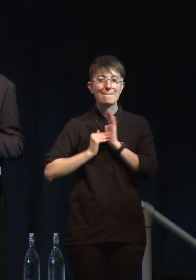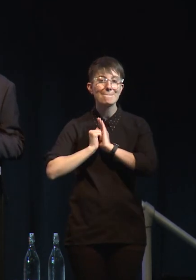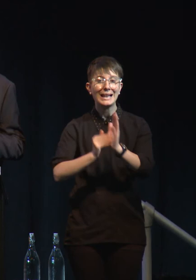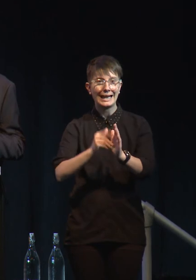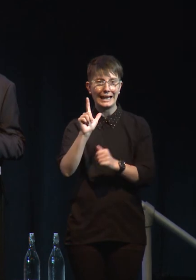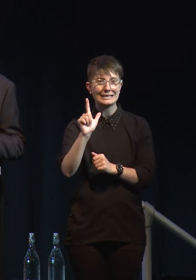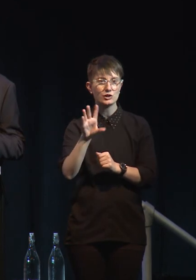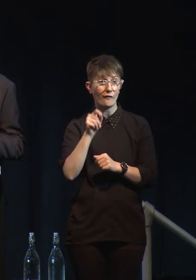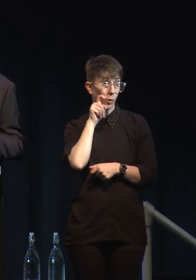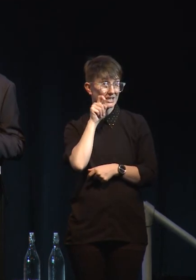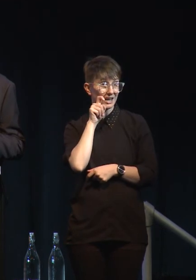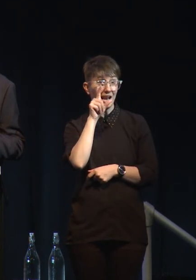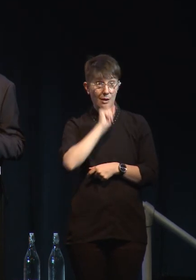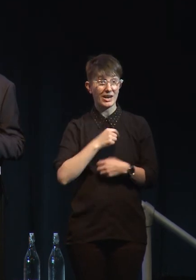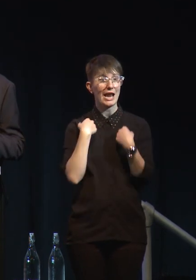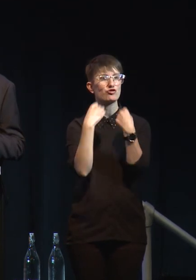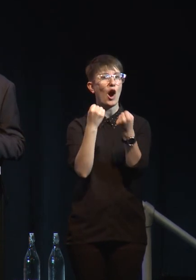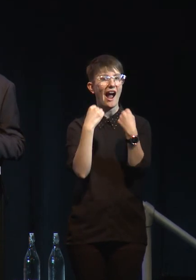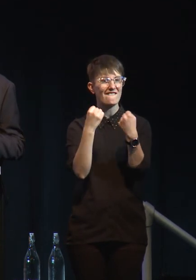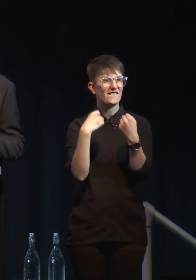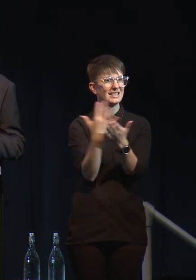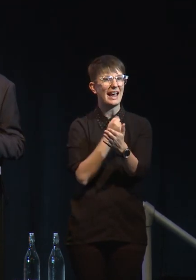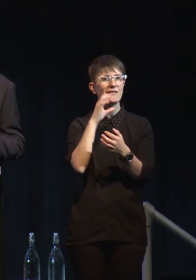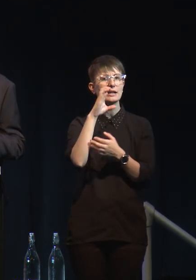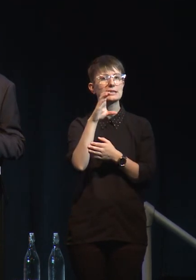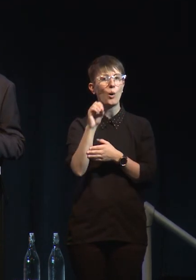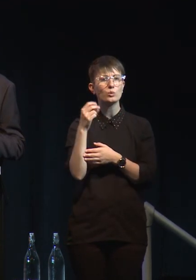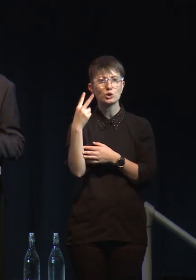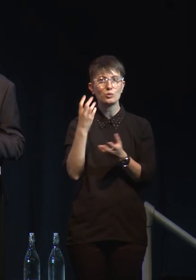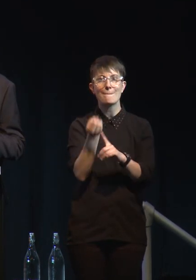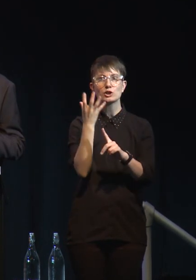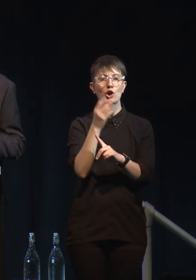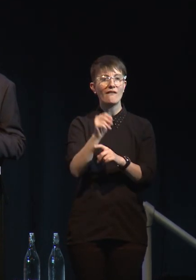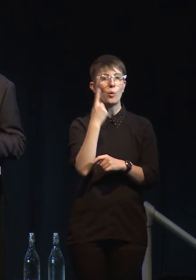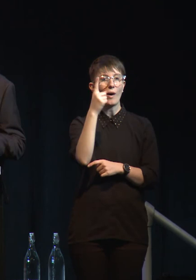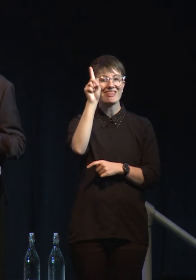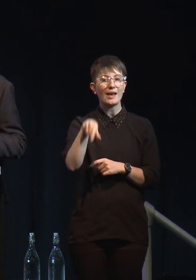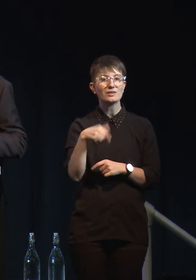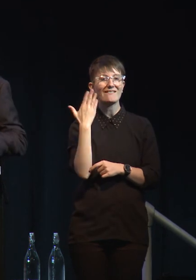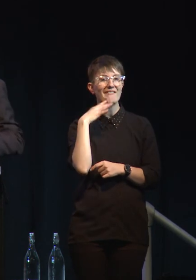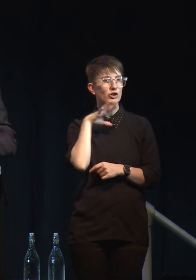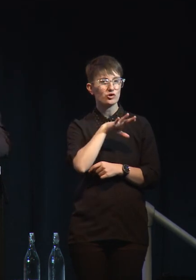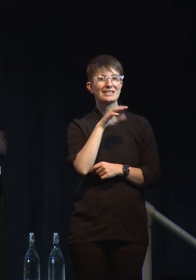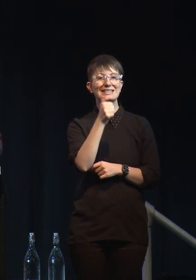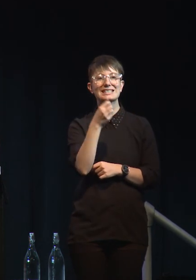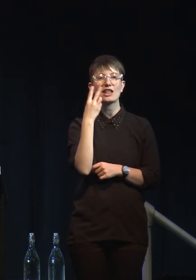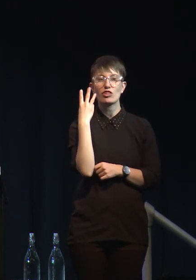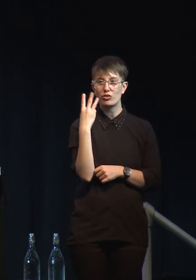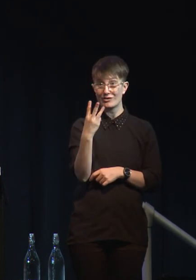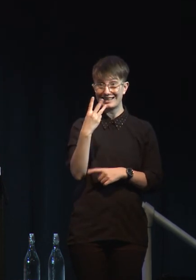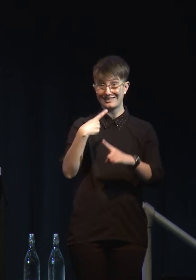tip to tip. We save the carbon of 1,563 times.